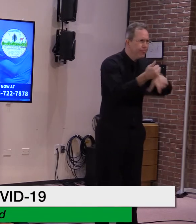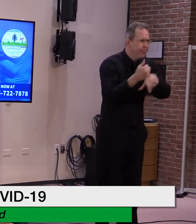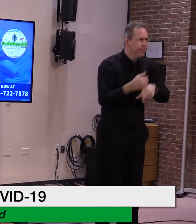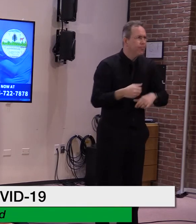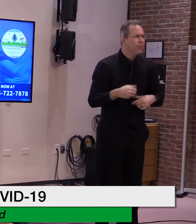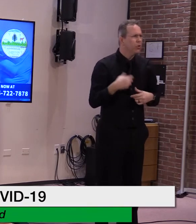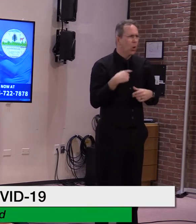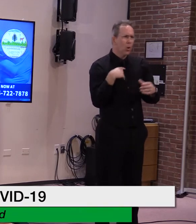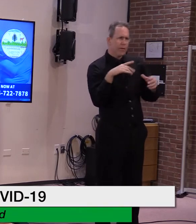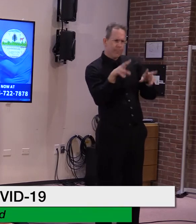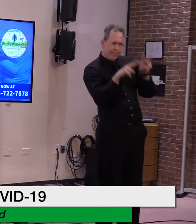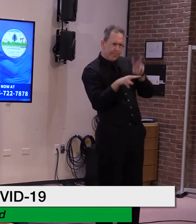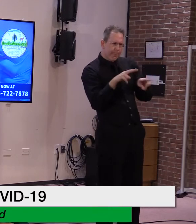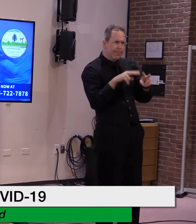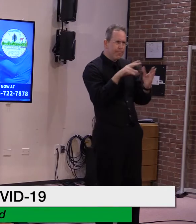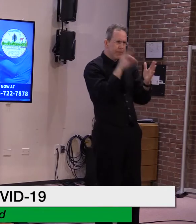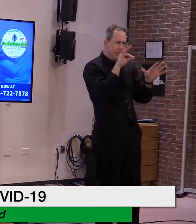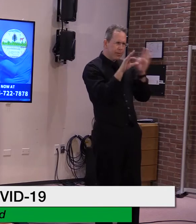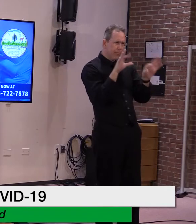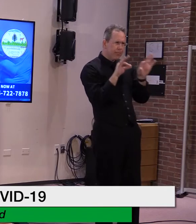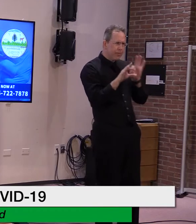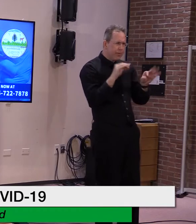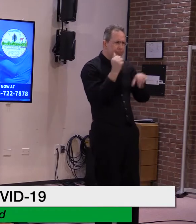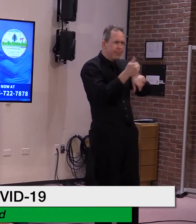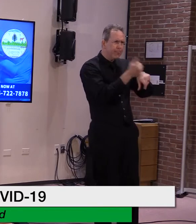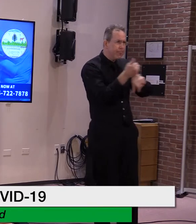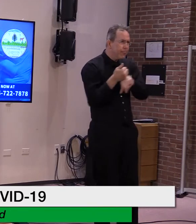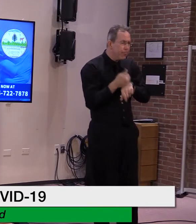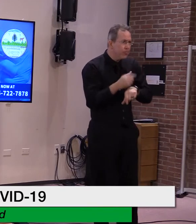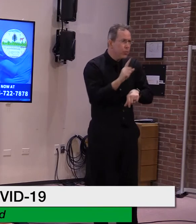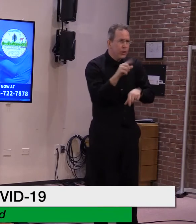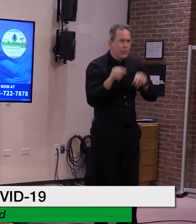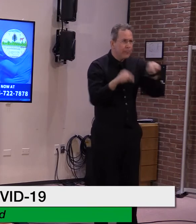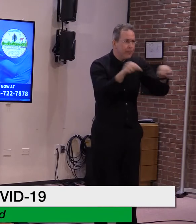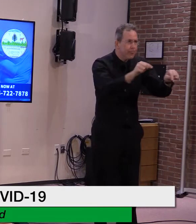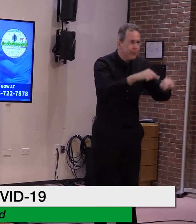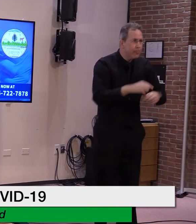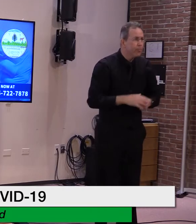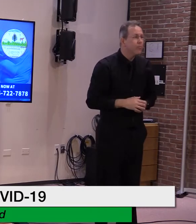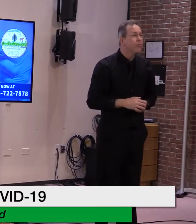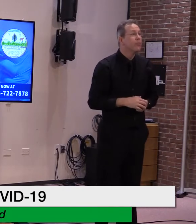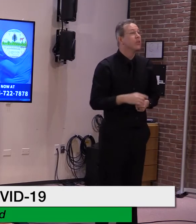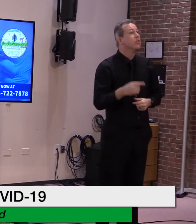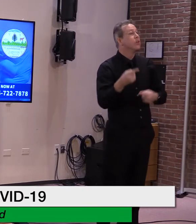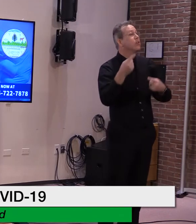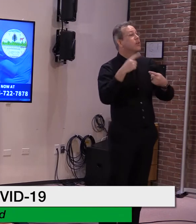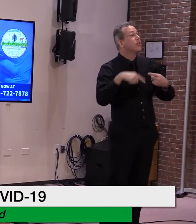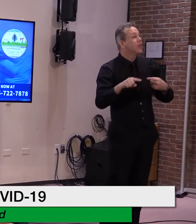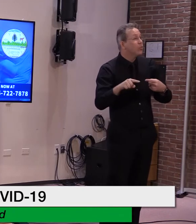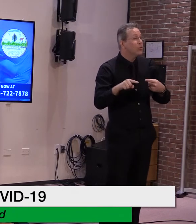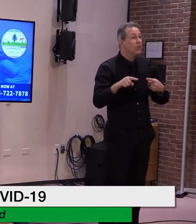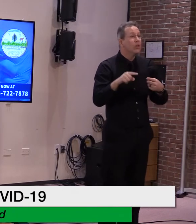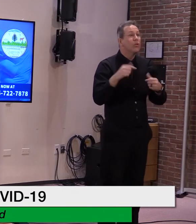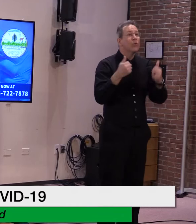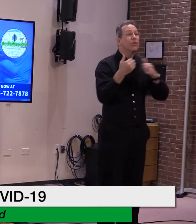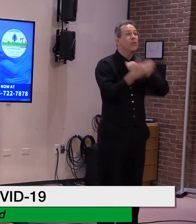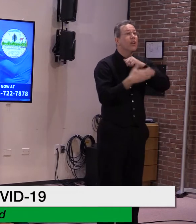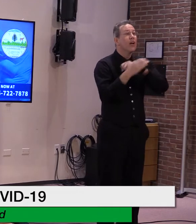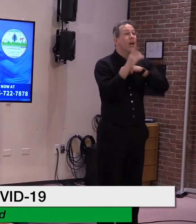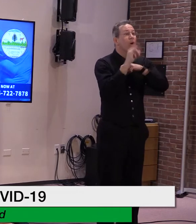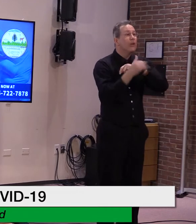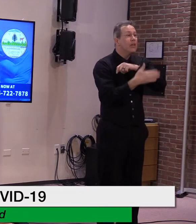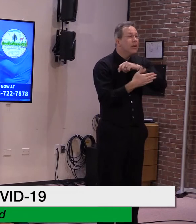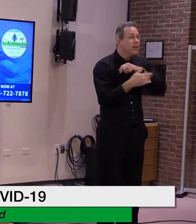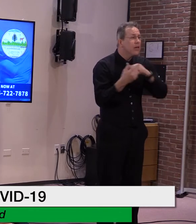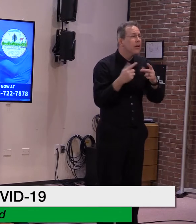scheduled the following counties for next week. Addison, Beddington, Caledonia, Chittenden, Rutland, and Wyndham.